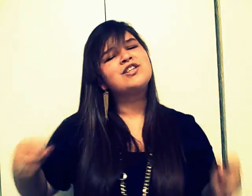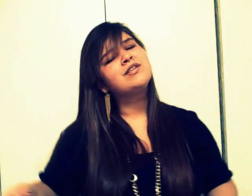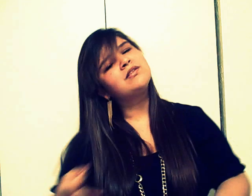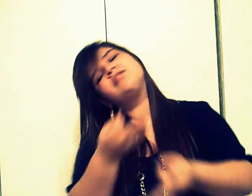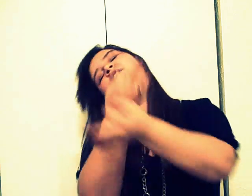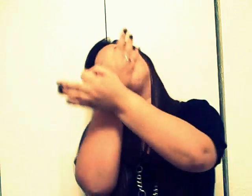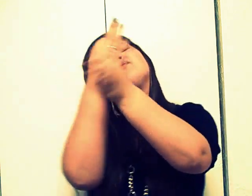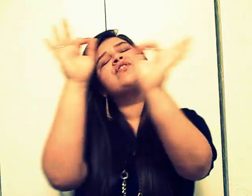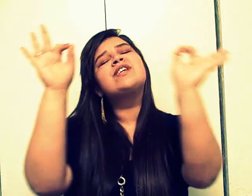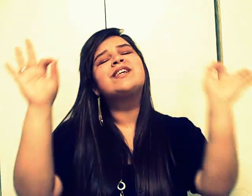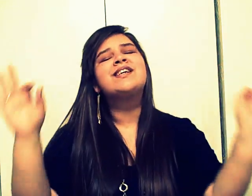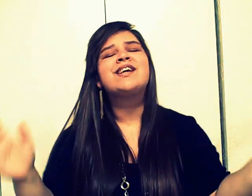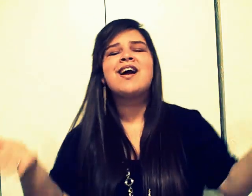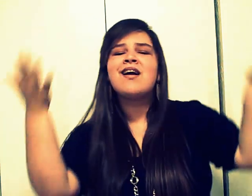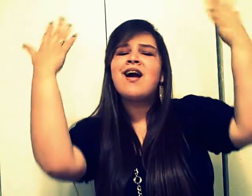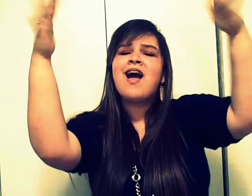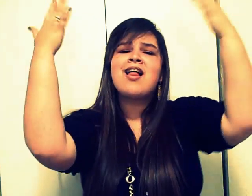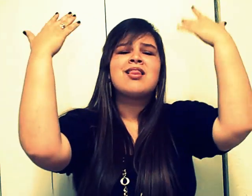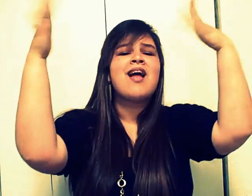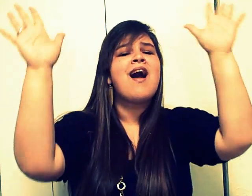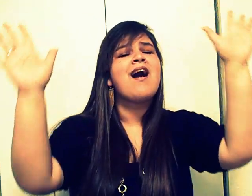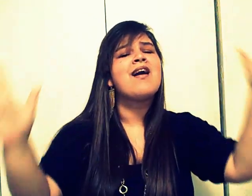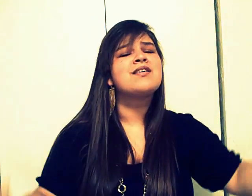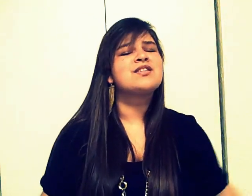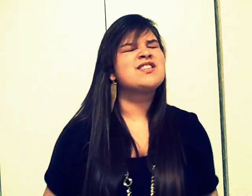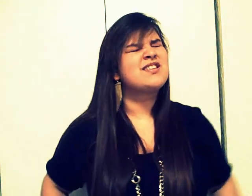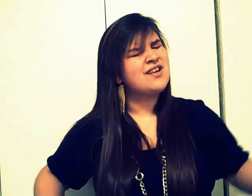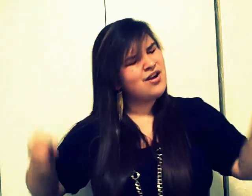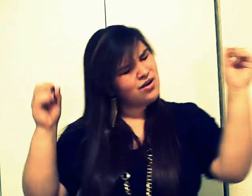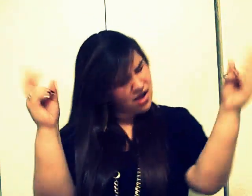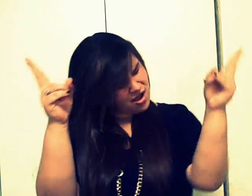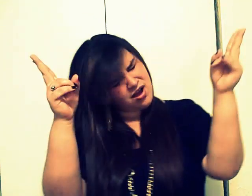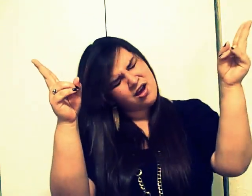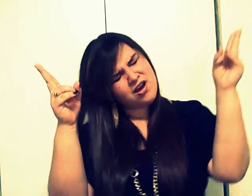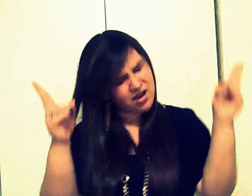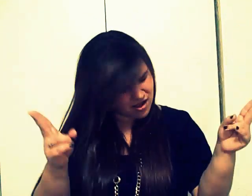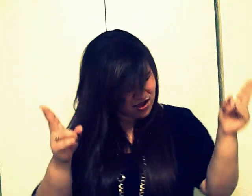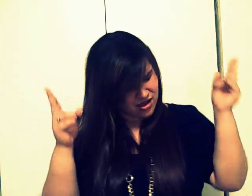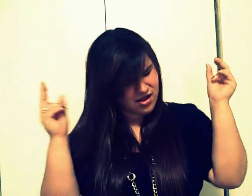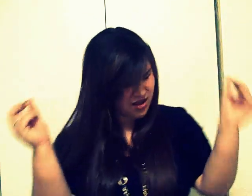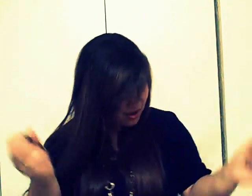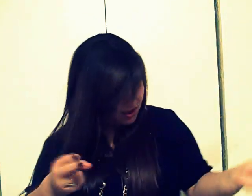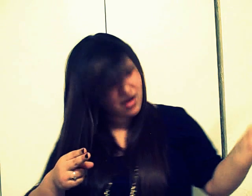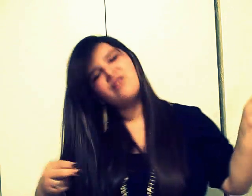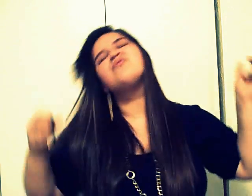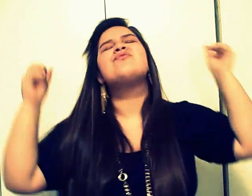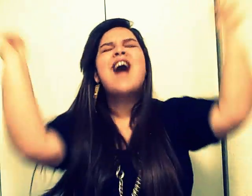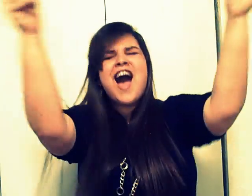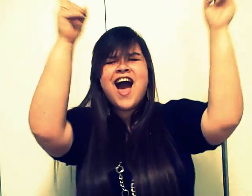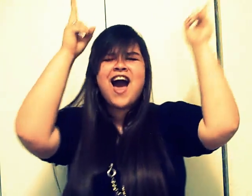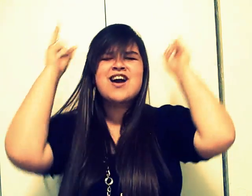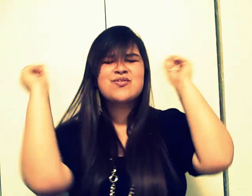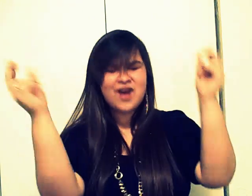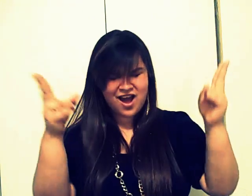Free and last All in a